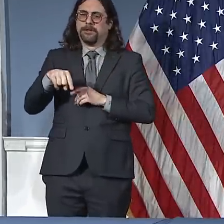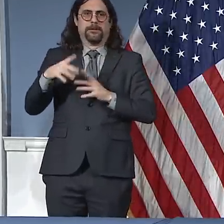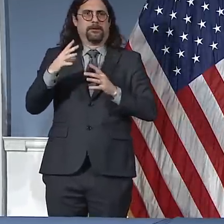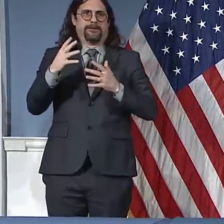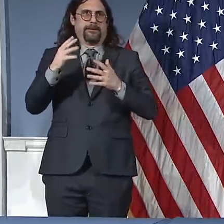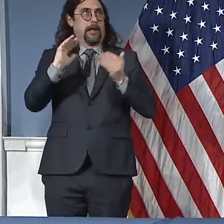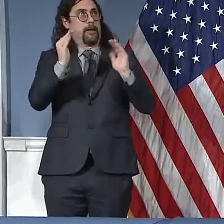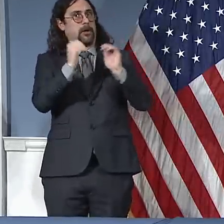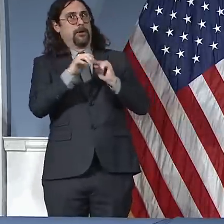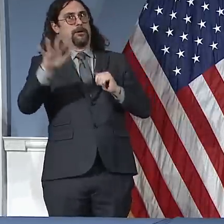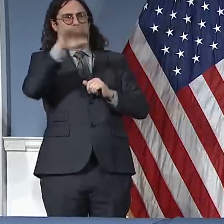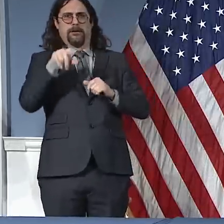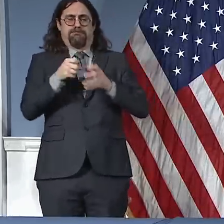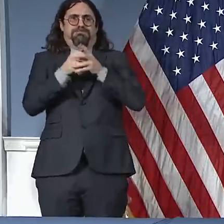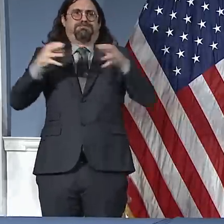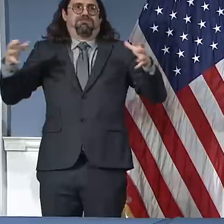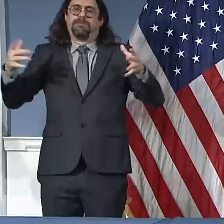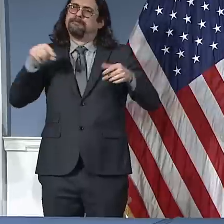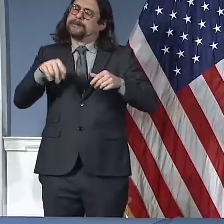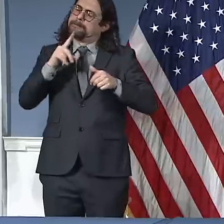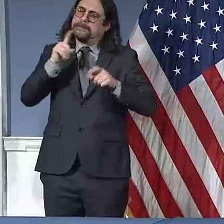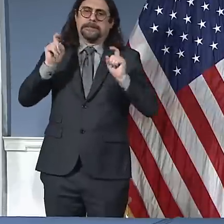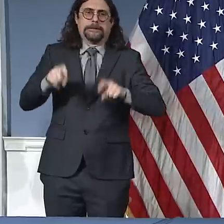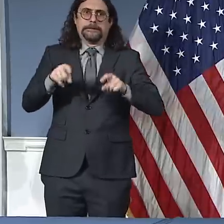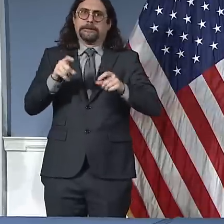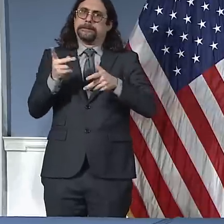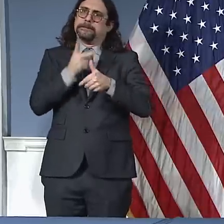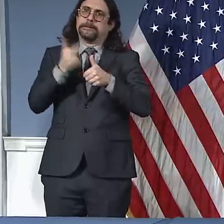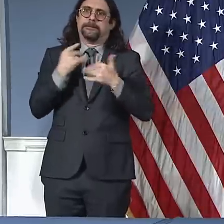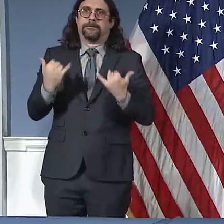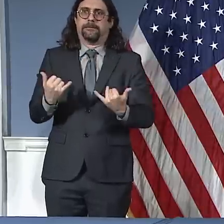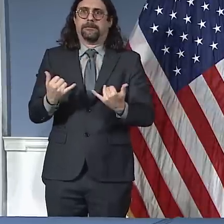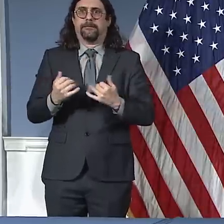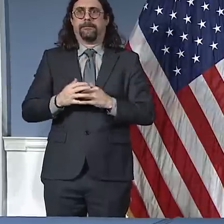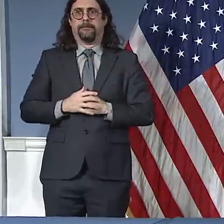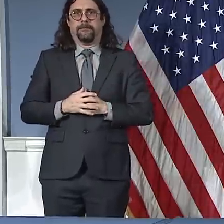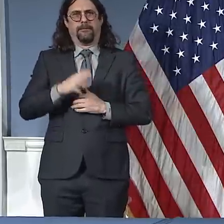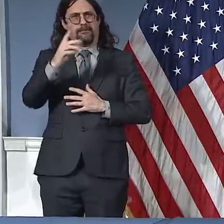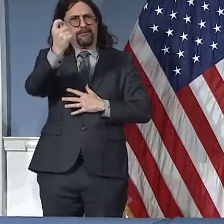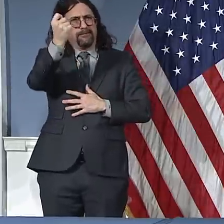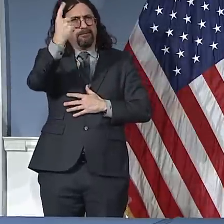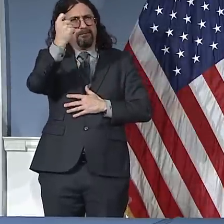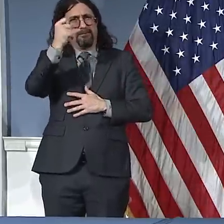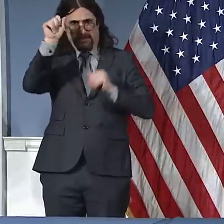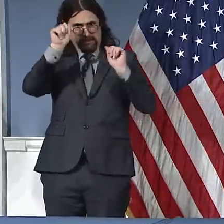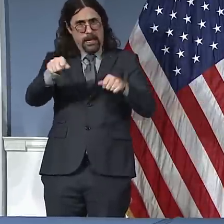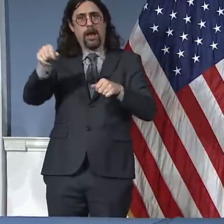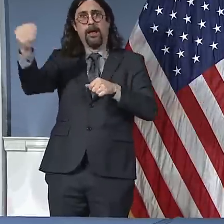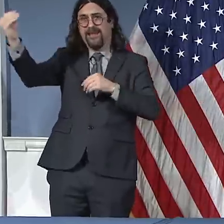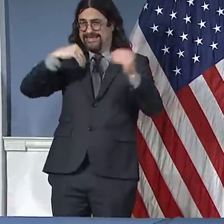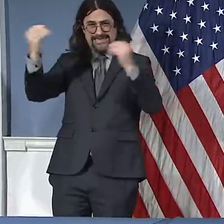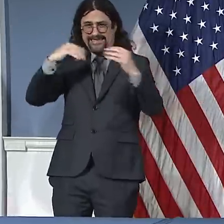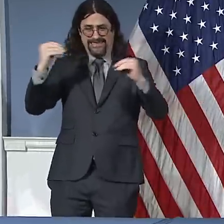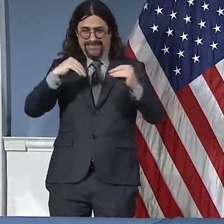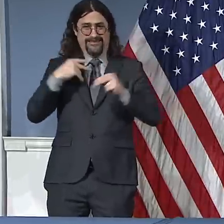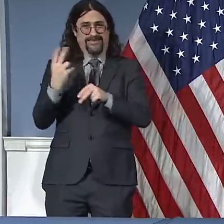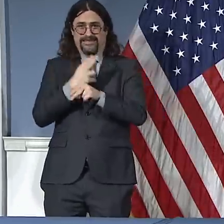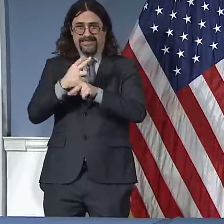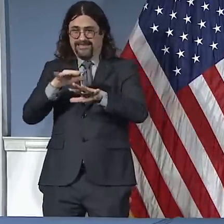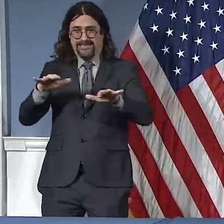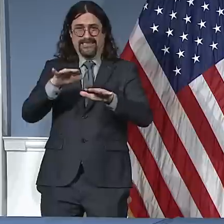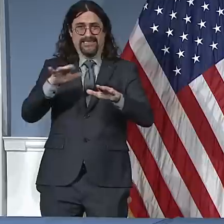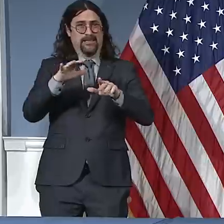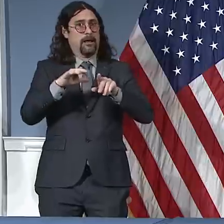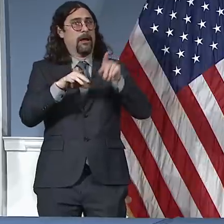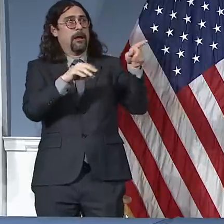the ventilators now. And as soon as we no longer need them, we will be the first to say, let's make sure they get to where the need is greatest elsewhere in the